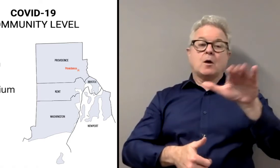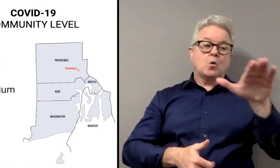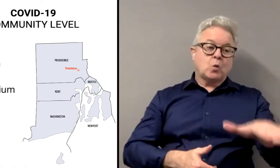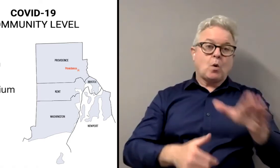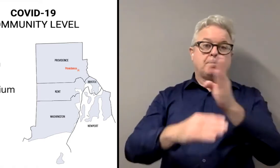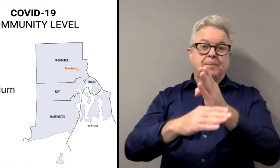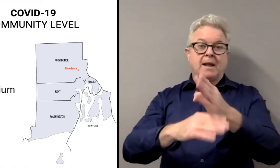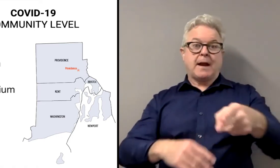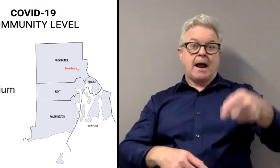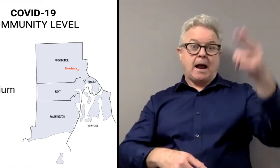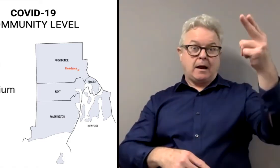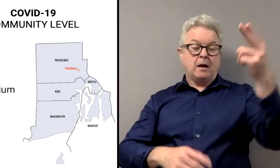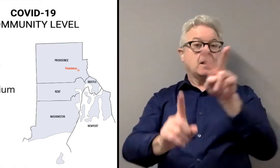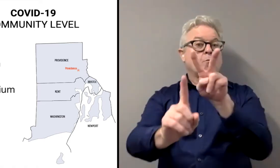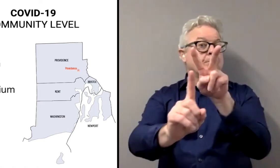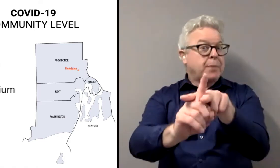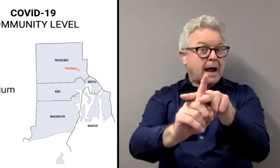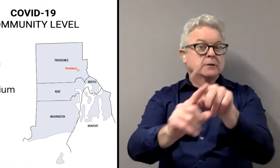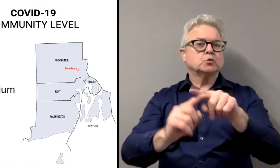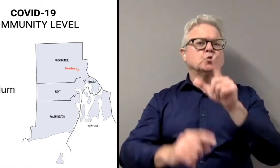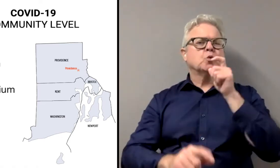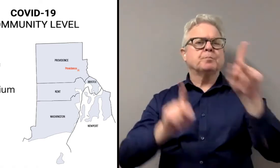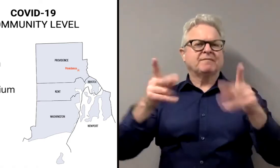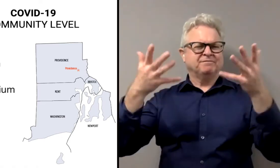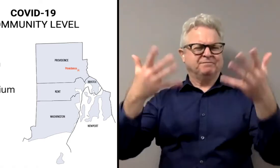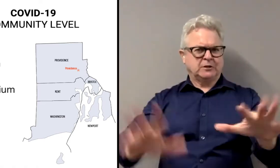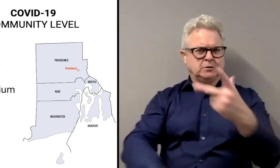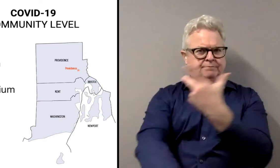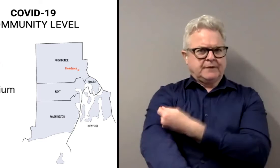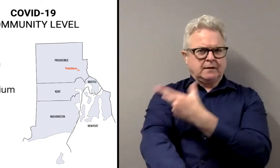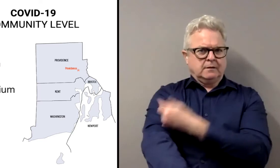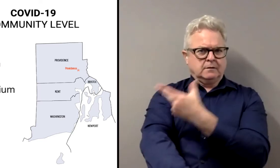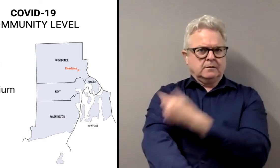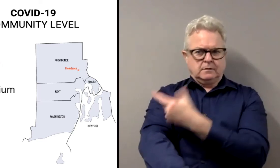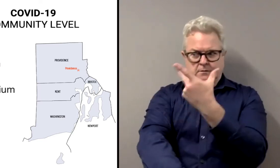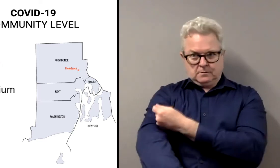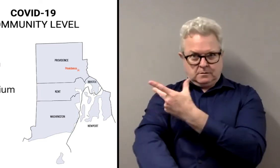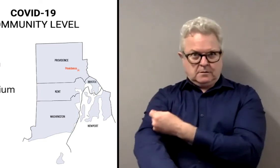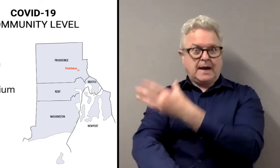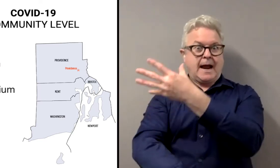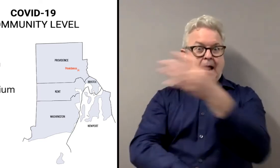Also remember that whether you're low, medium or high, that really applies to people who are fully vaccinated.